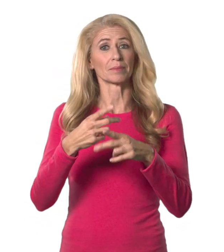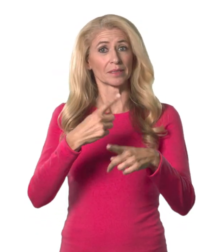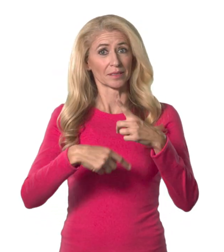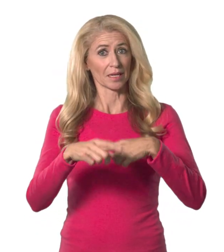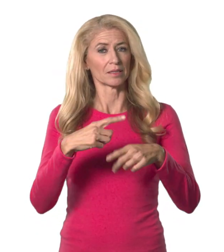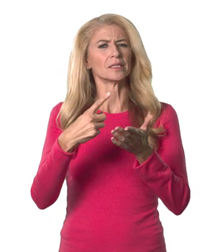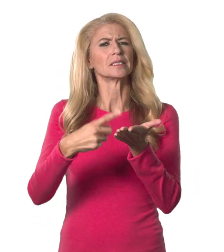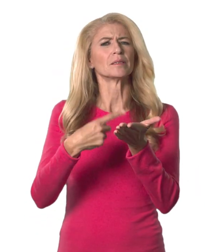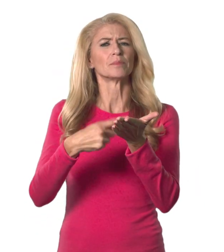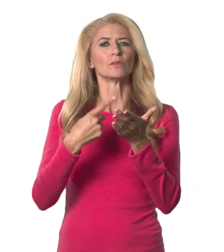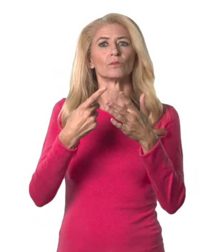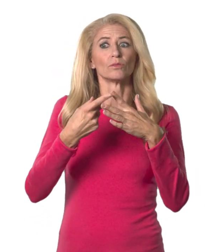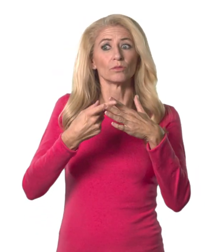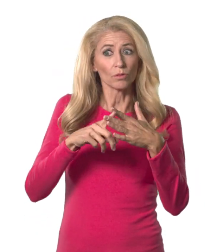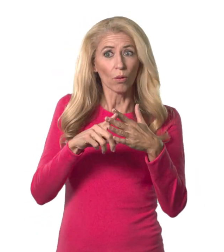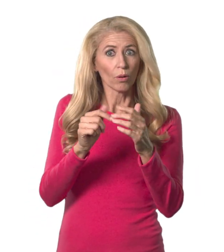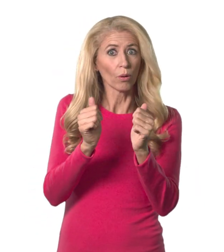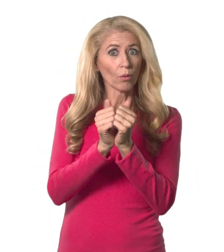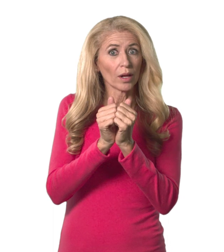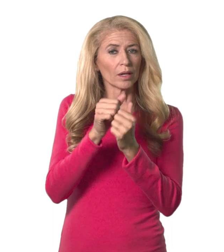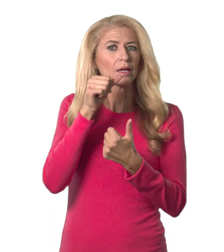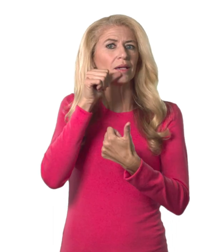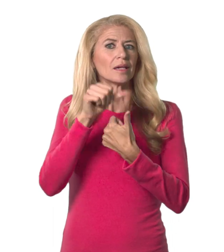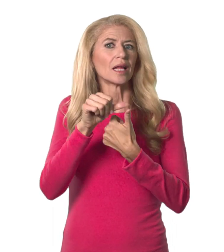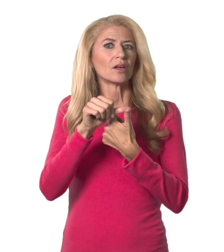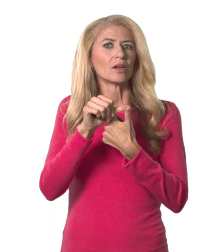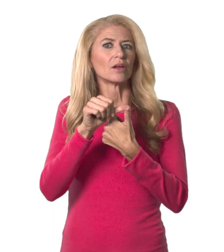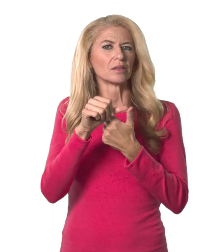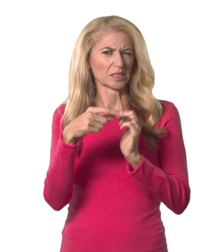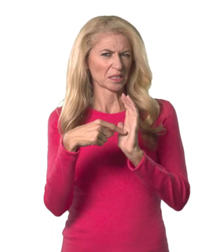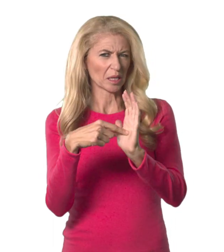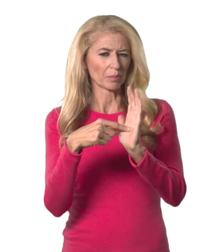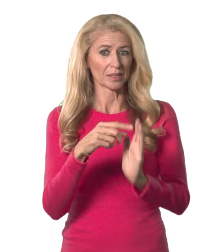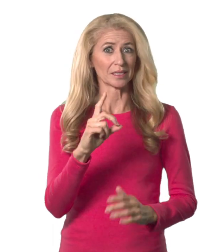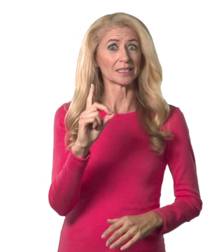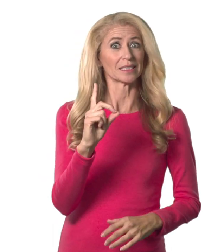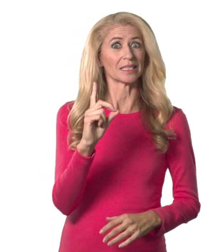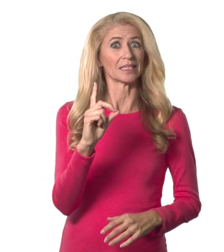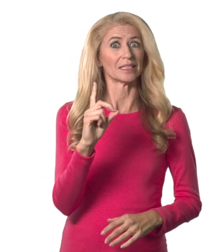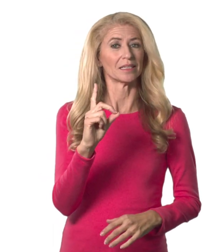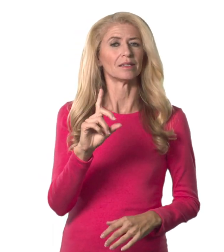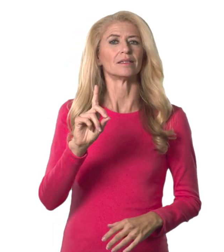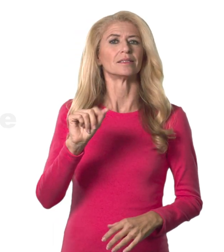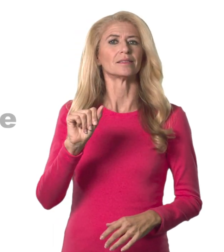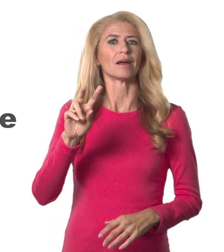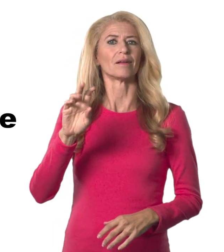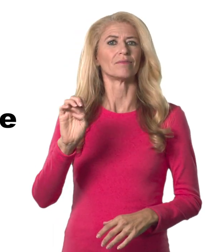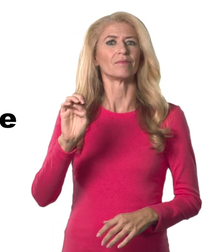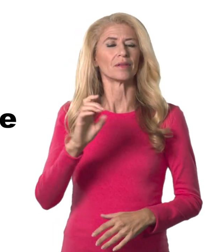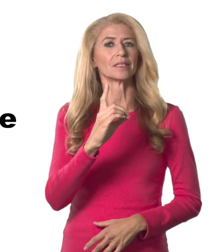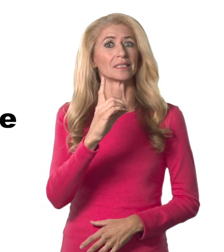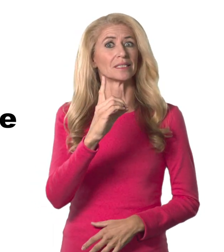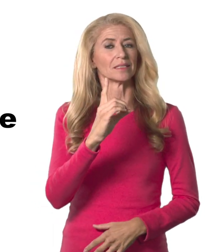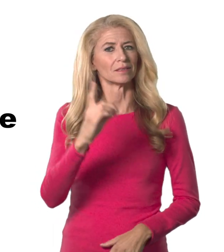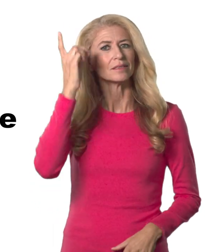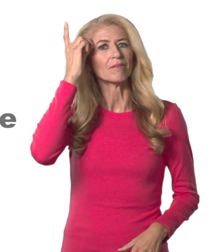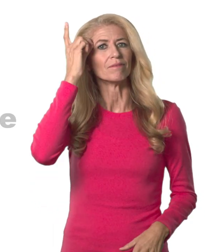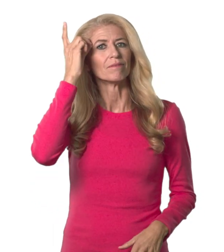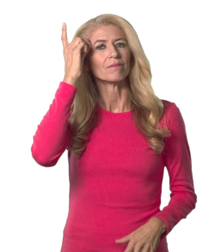Name signs may include hand shapes or letters or both. For example, the name Dave might be signed as a D near the